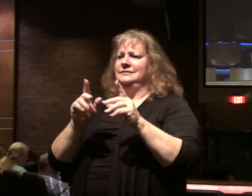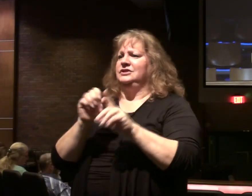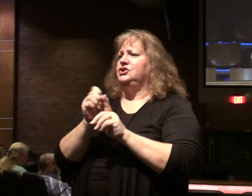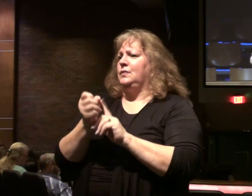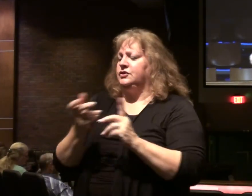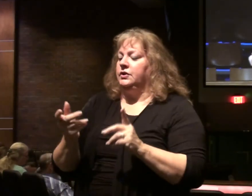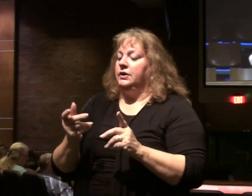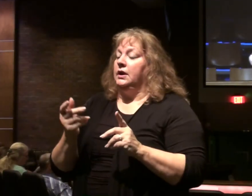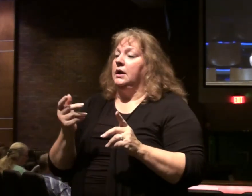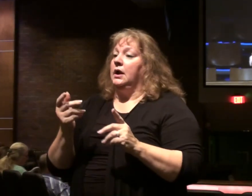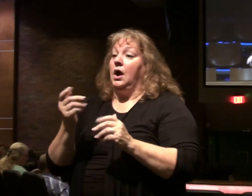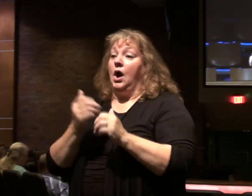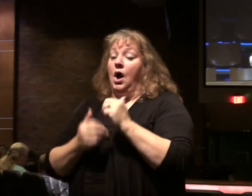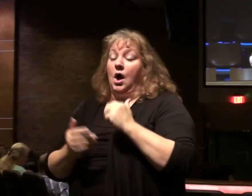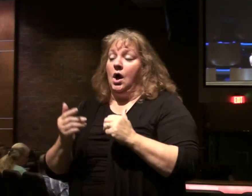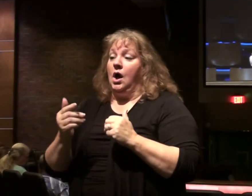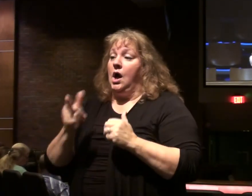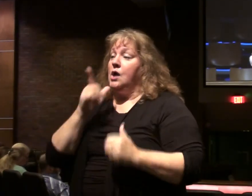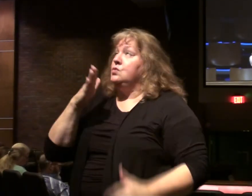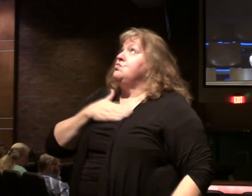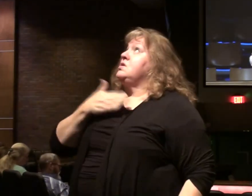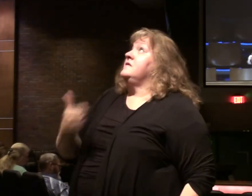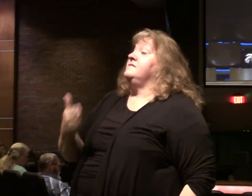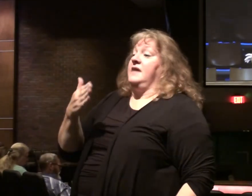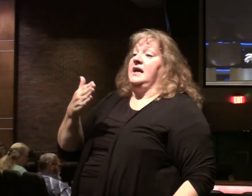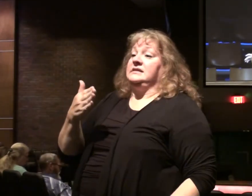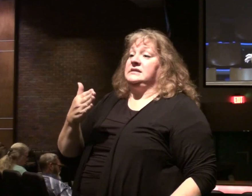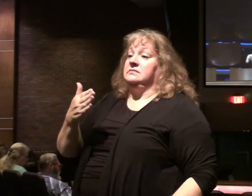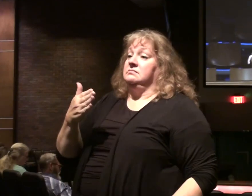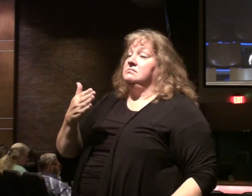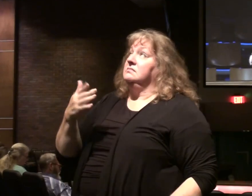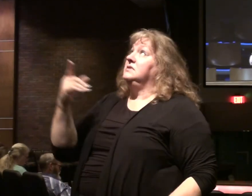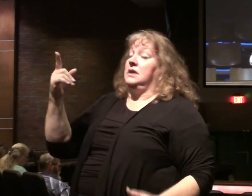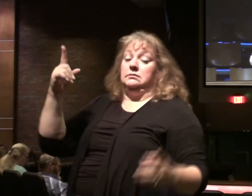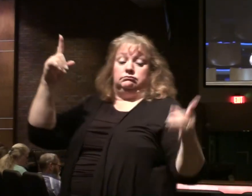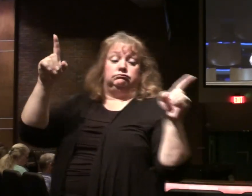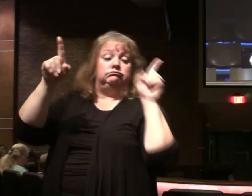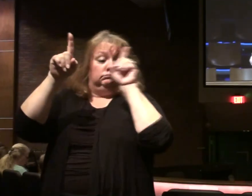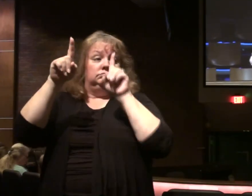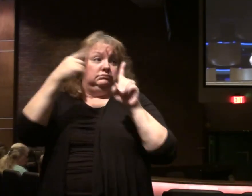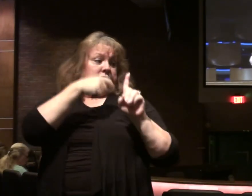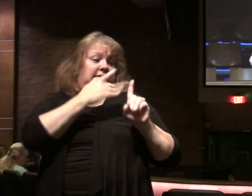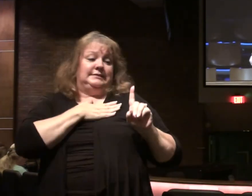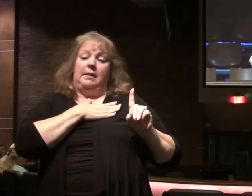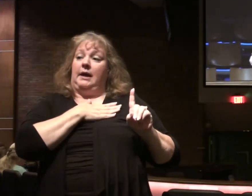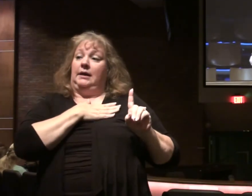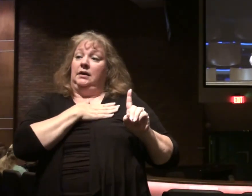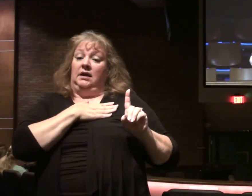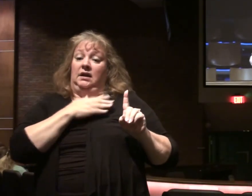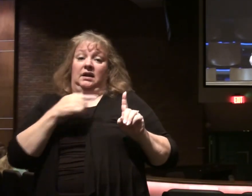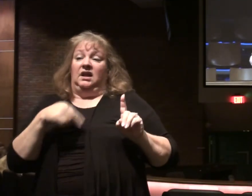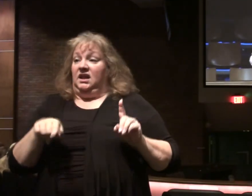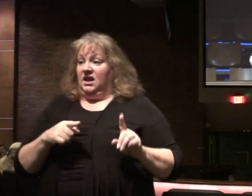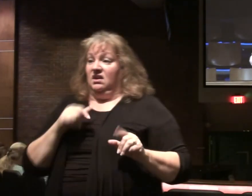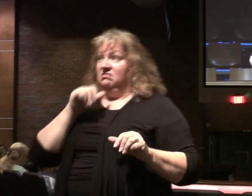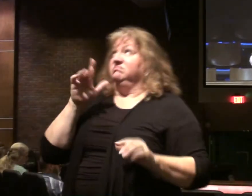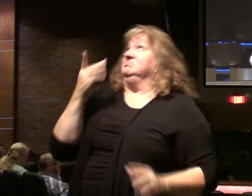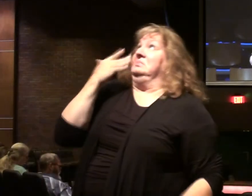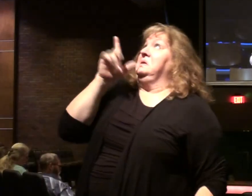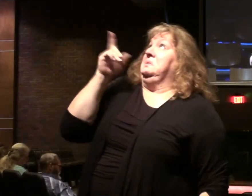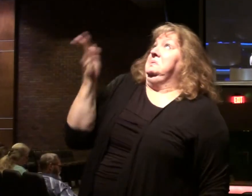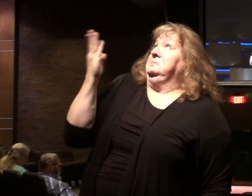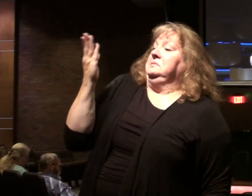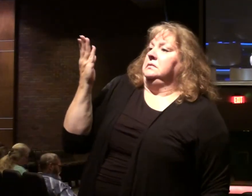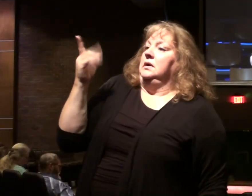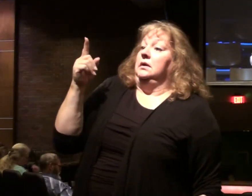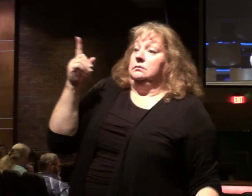Pick up verse 32. Therefore, everyone who confesses me before men, I will confess him before my Father in heaven. Whoever denies me before men, I will deny